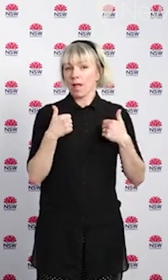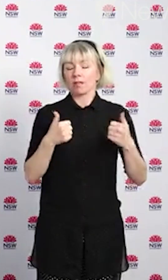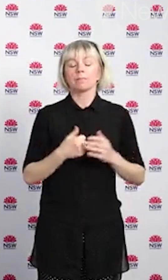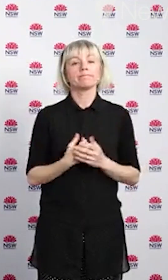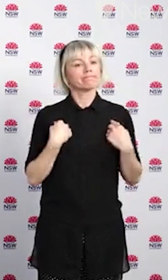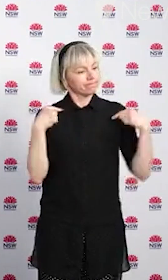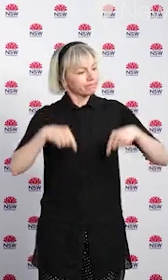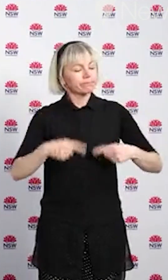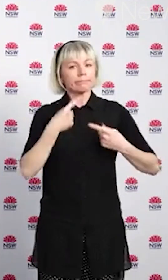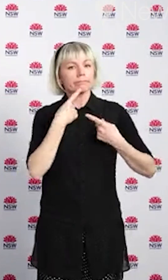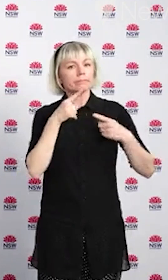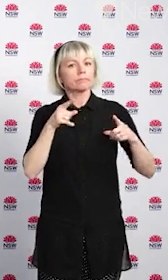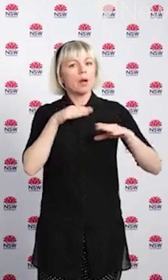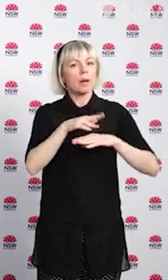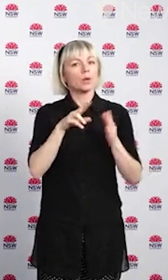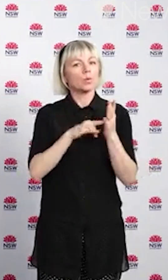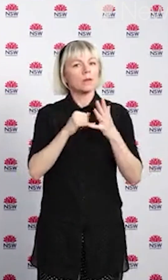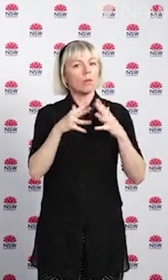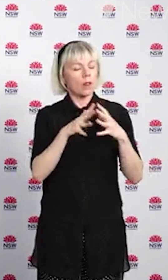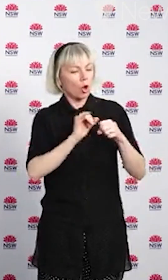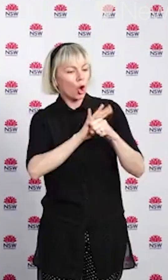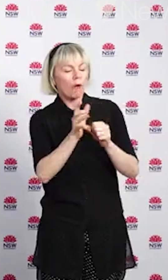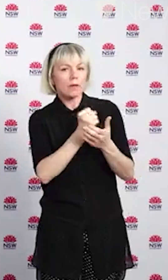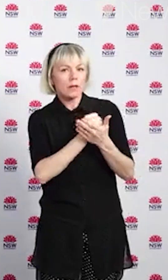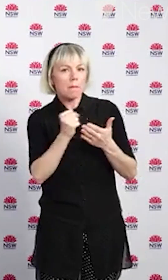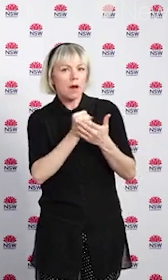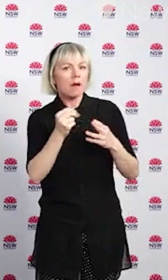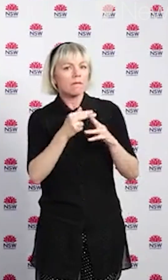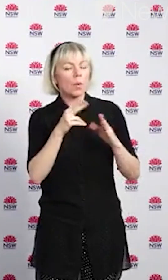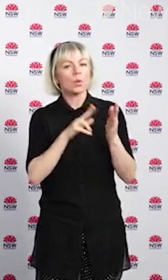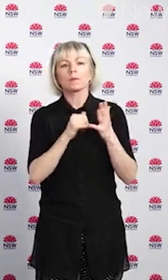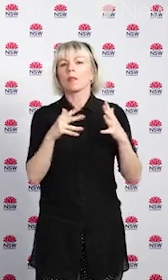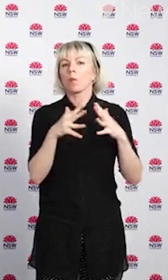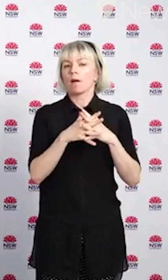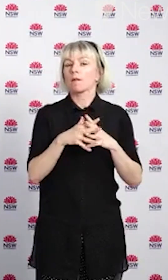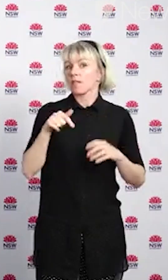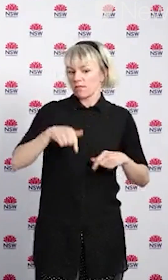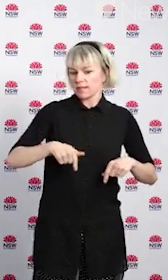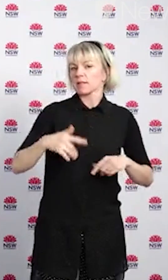update for the 4th of October in New South Wales. This is a live update.